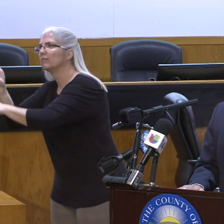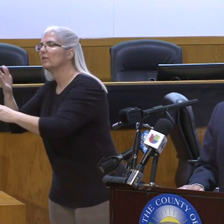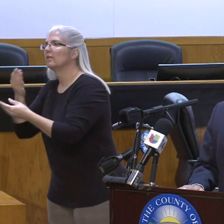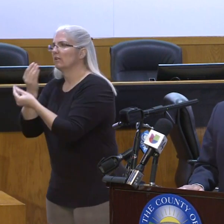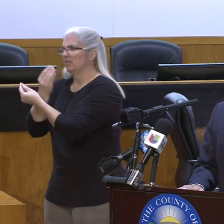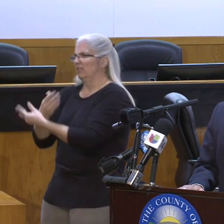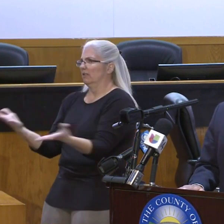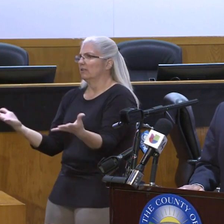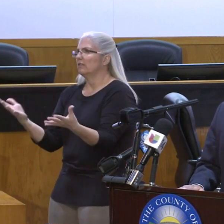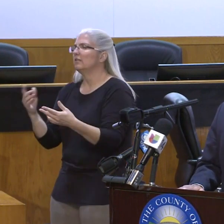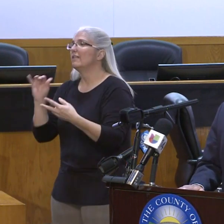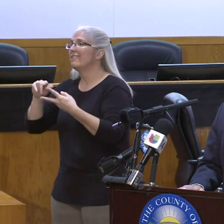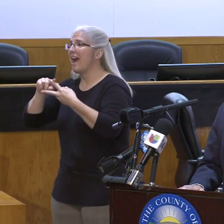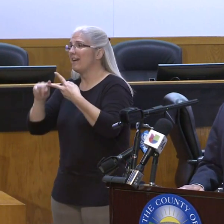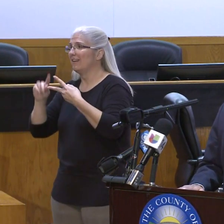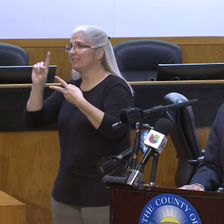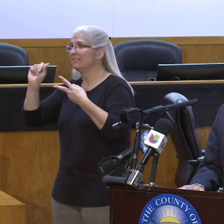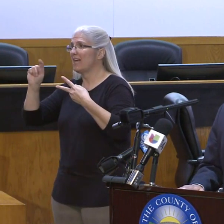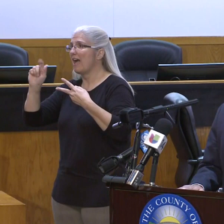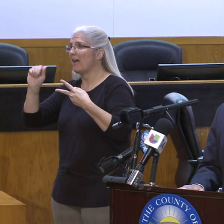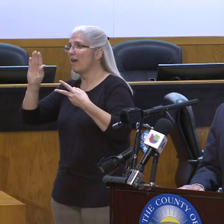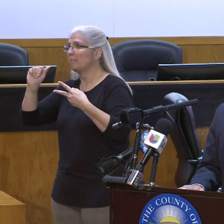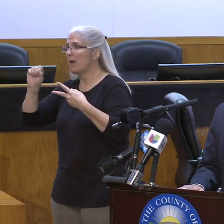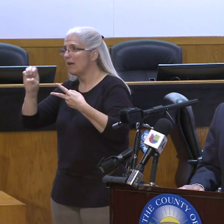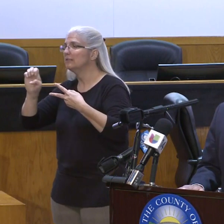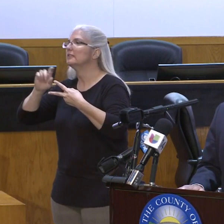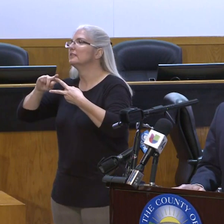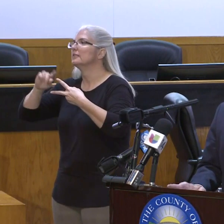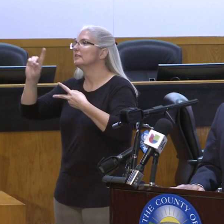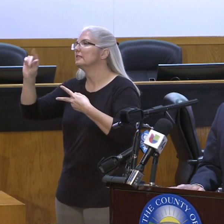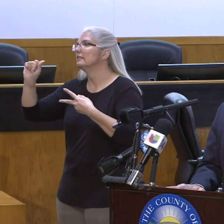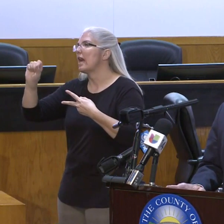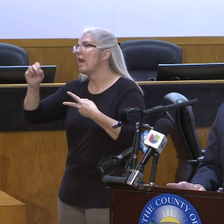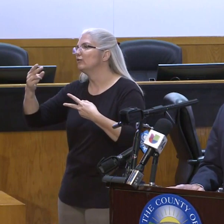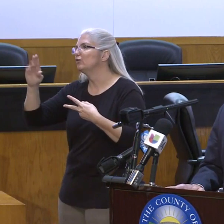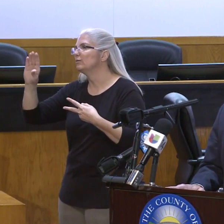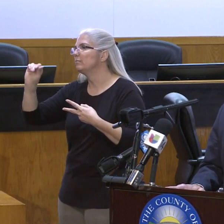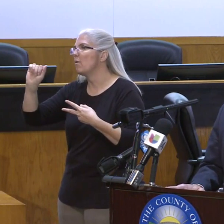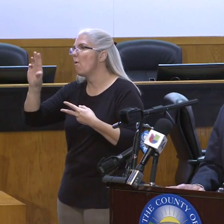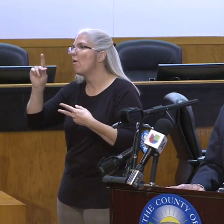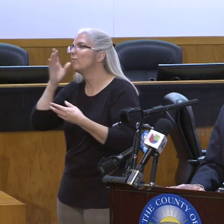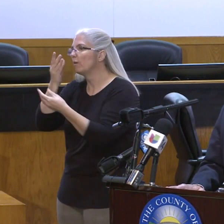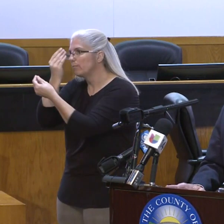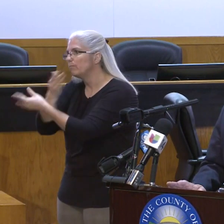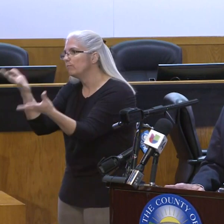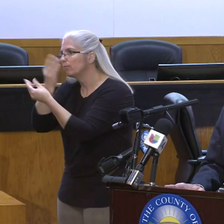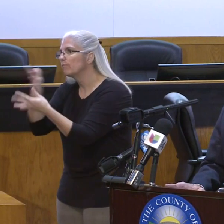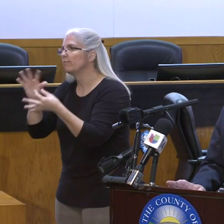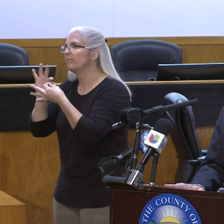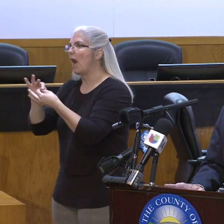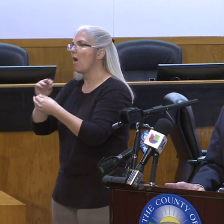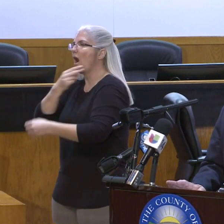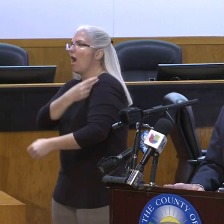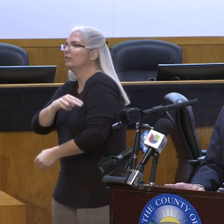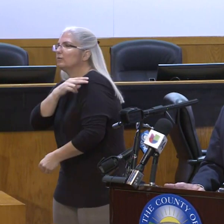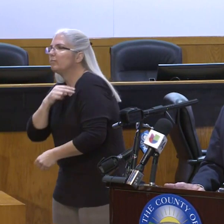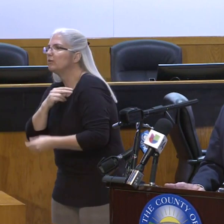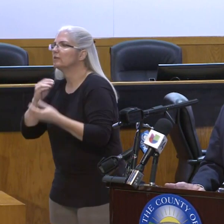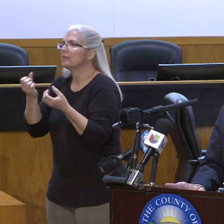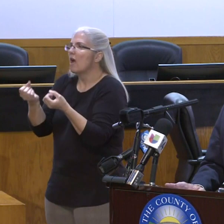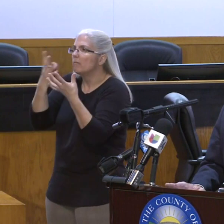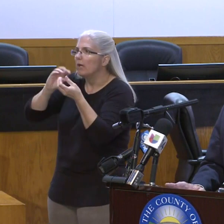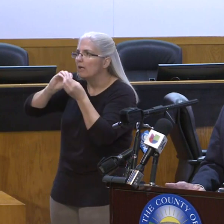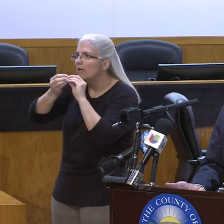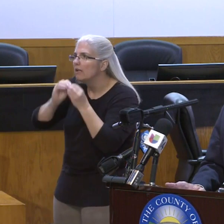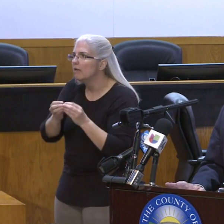of them is a dashboard that actually provides information about hospital capacity, which we know is a very important issue